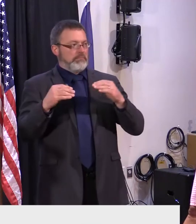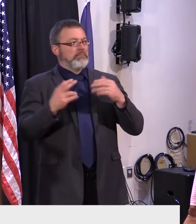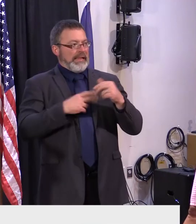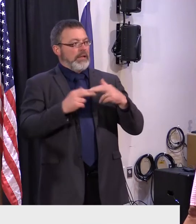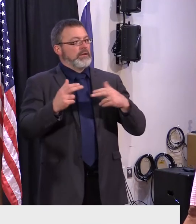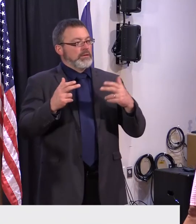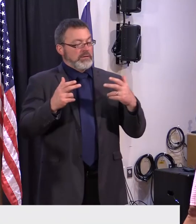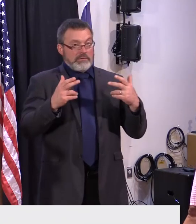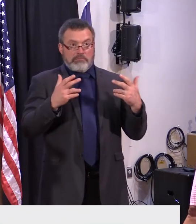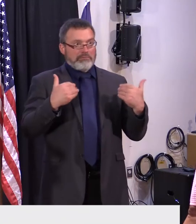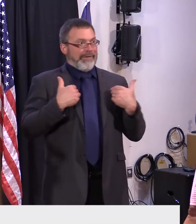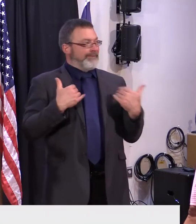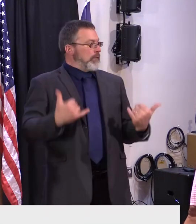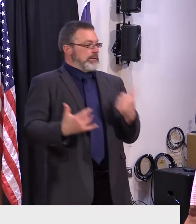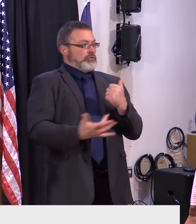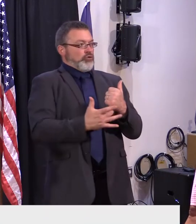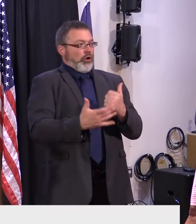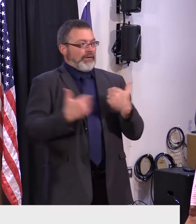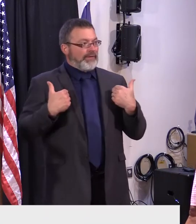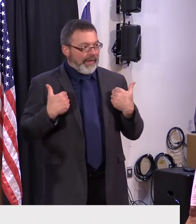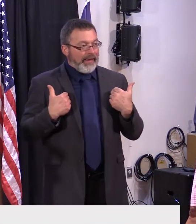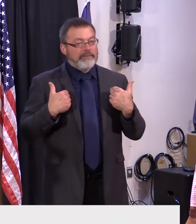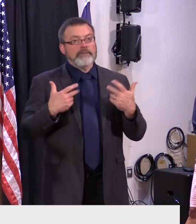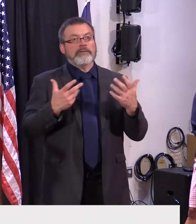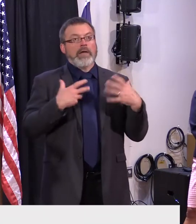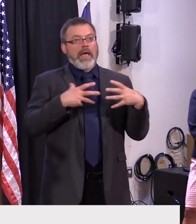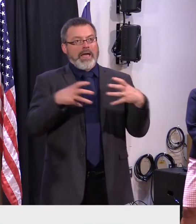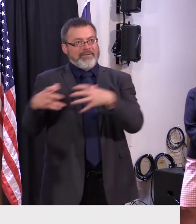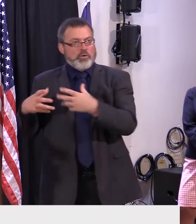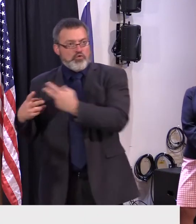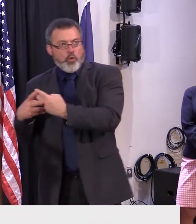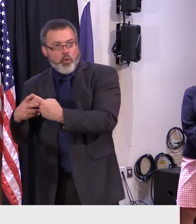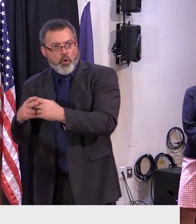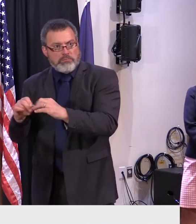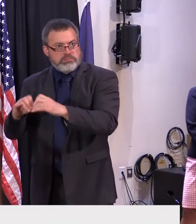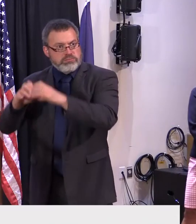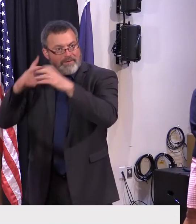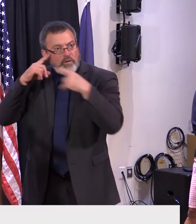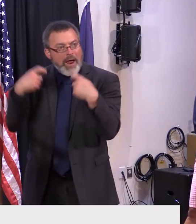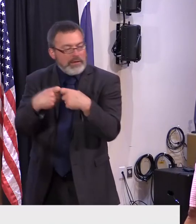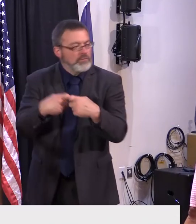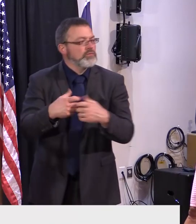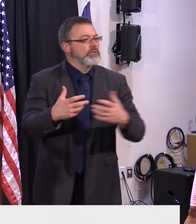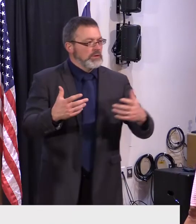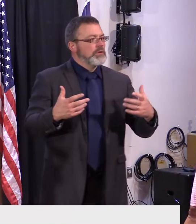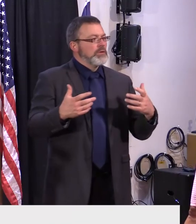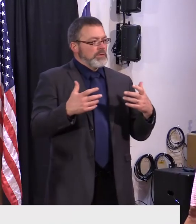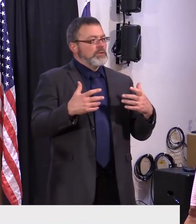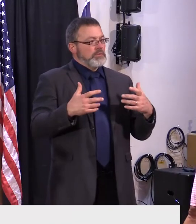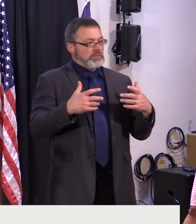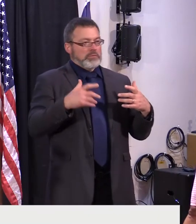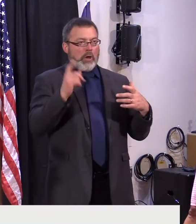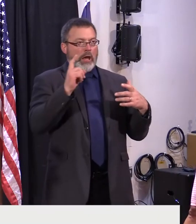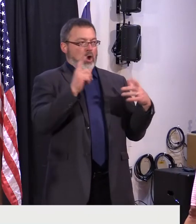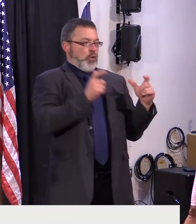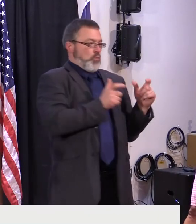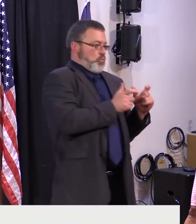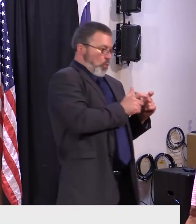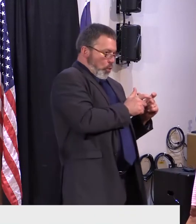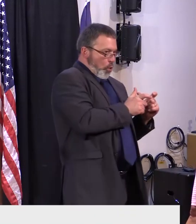terms of again storing the electricity whether it's you know a smaller scale type of